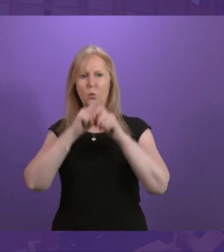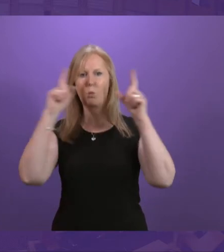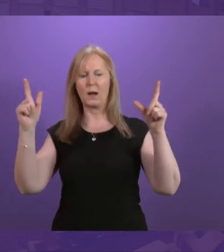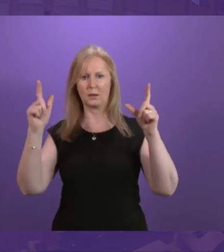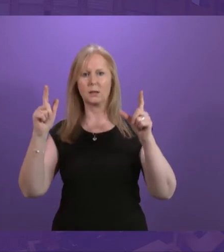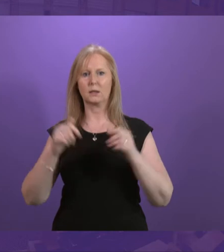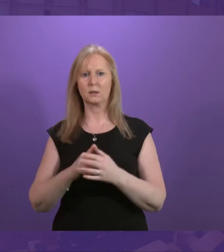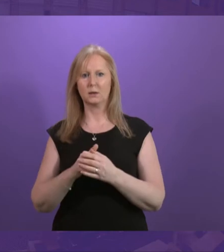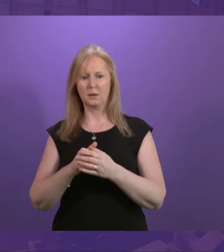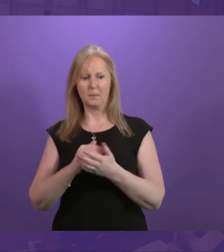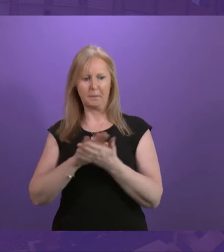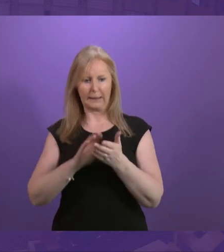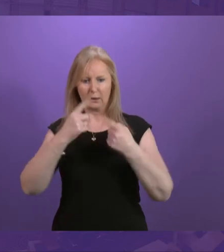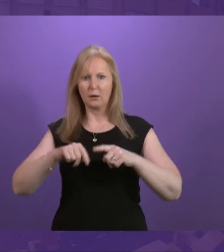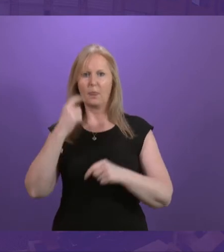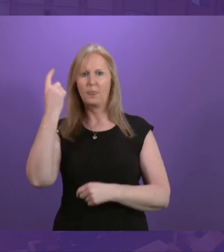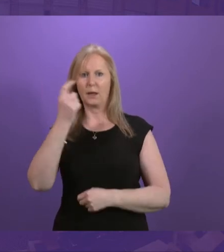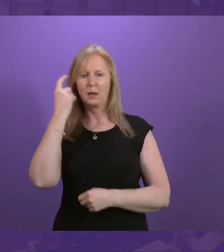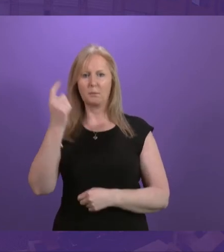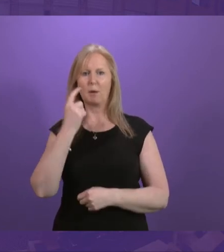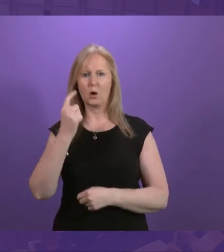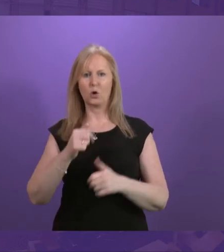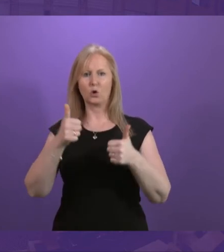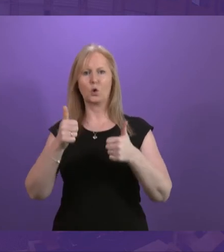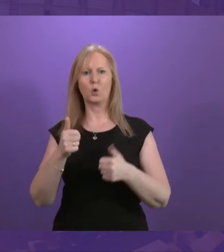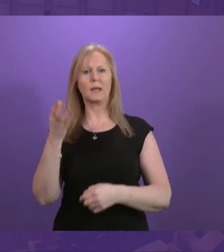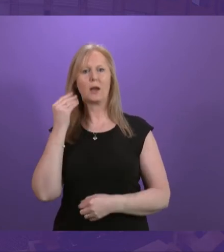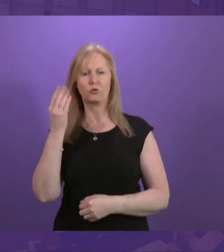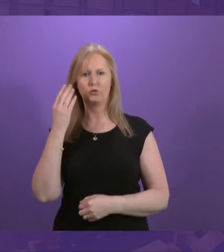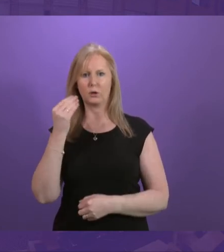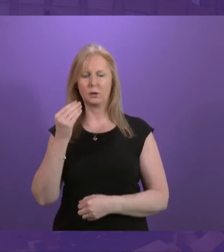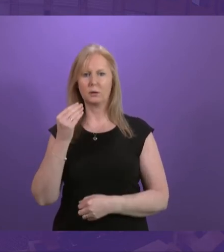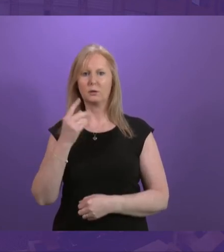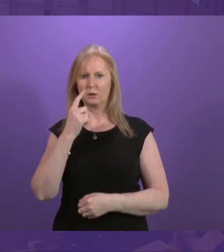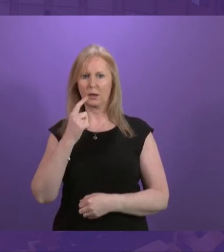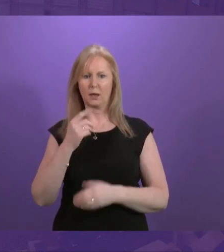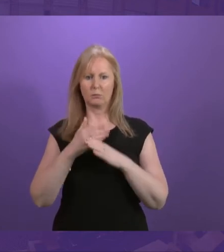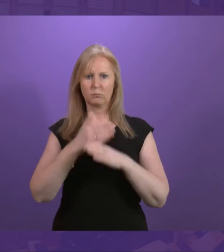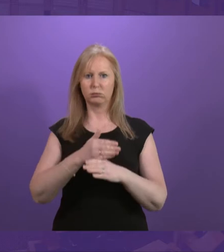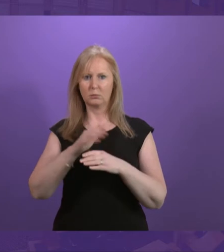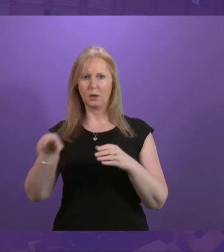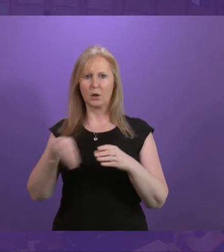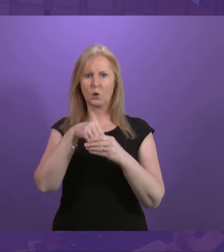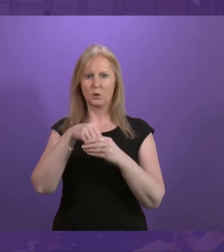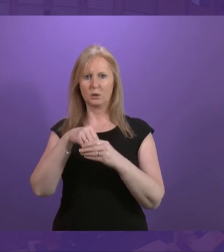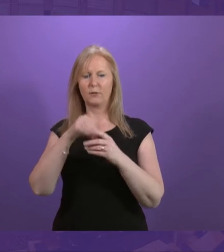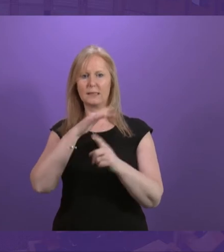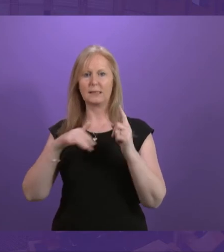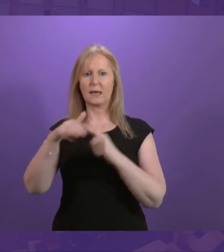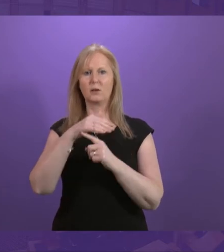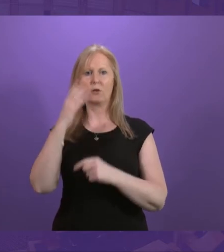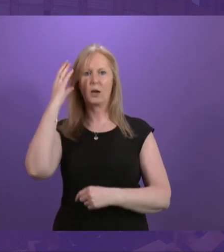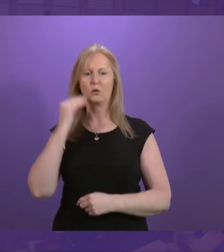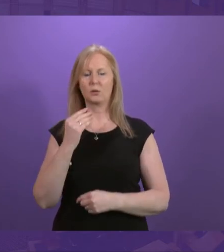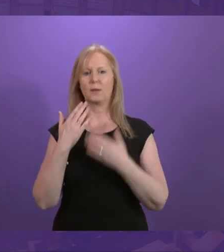to think about good hearing health and to work collectively to ensure we create more inclusive society for people living with hearing loss.